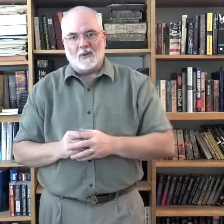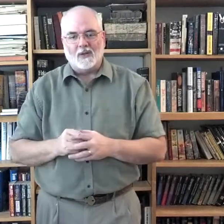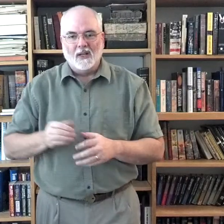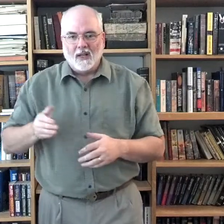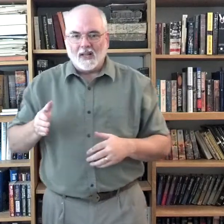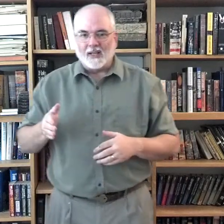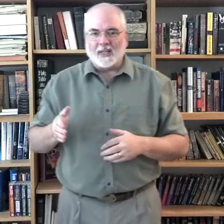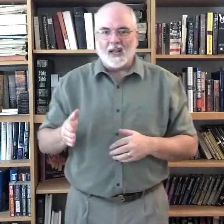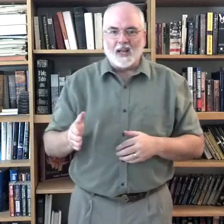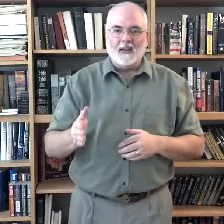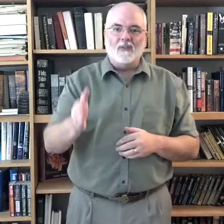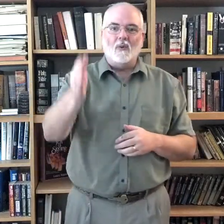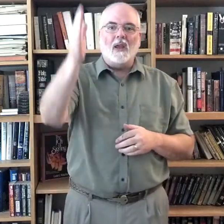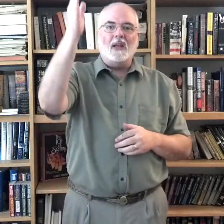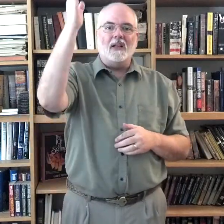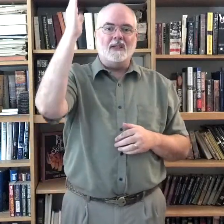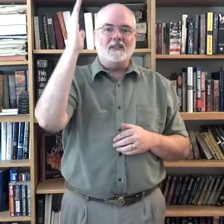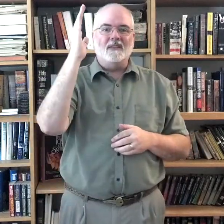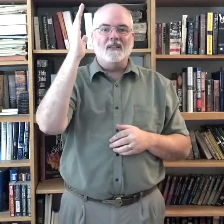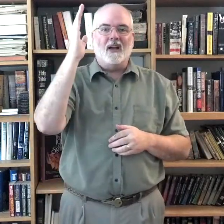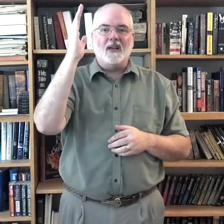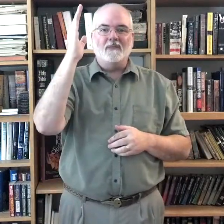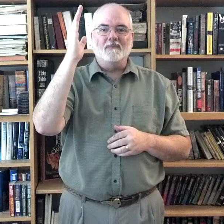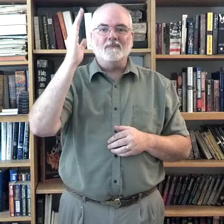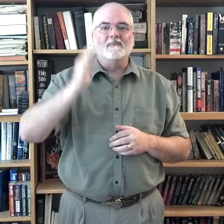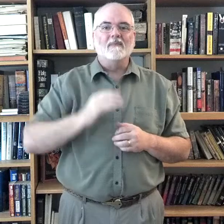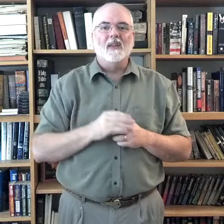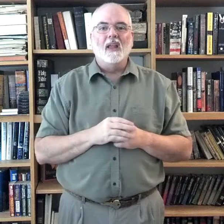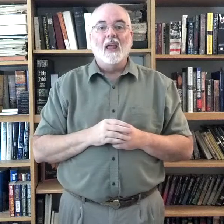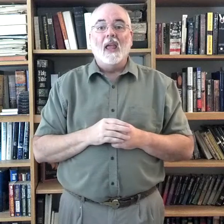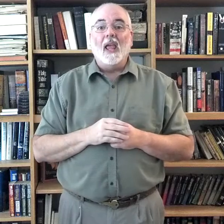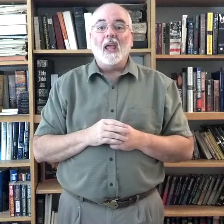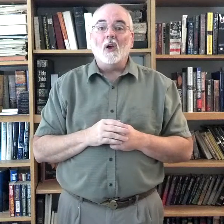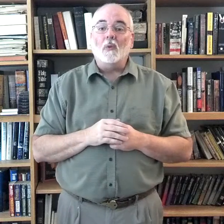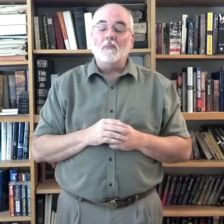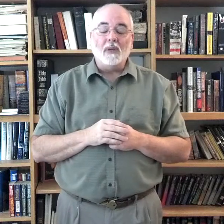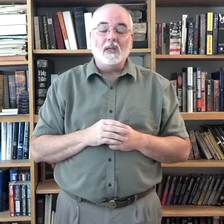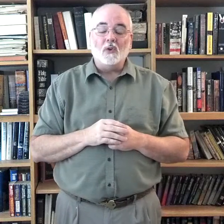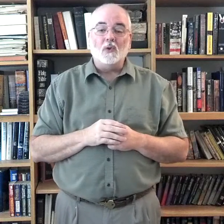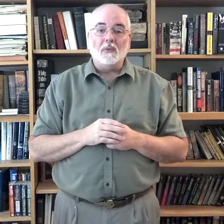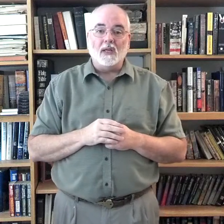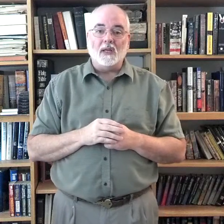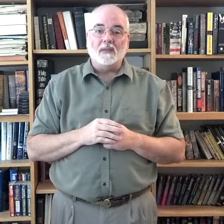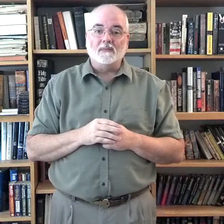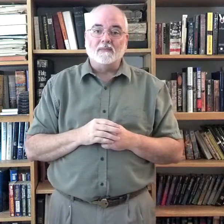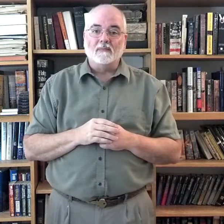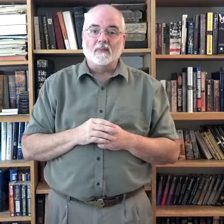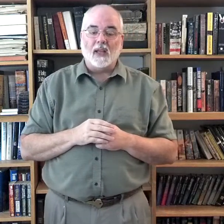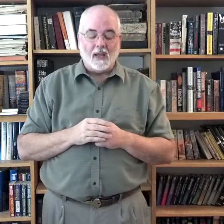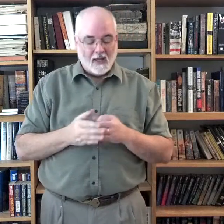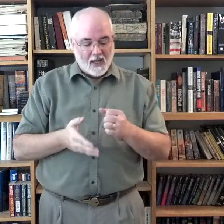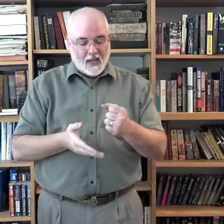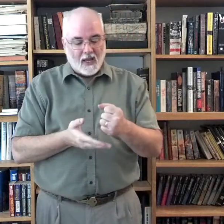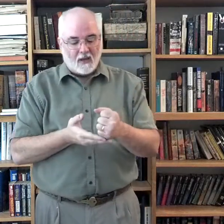That's kind of the way it is. God. Help me to be. Okay? Help.